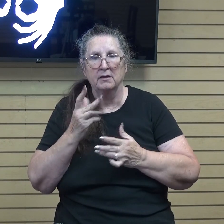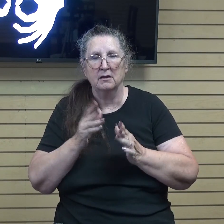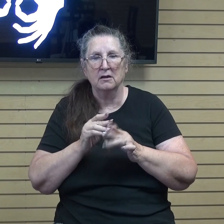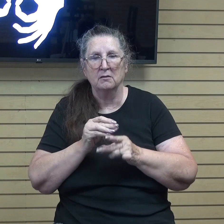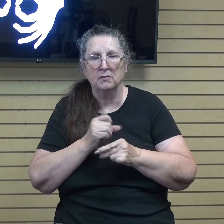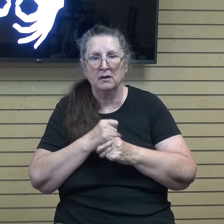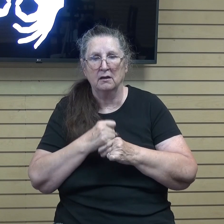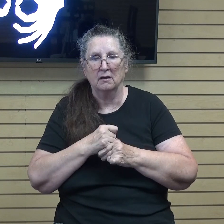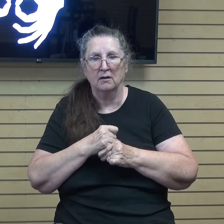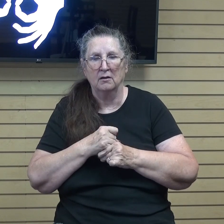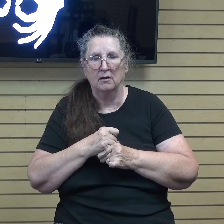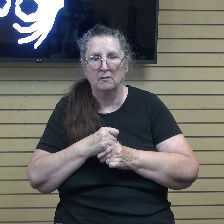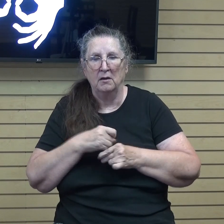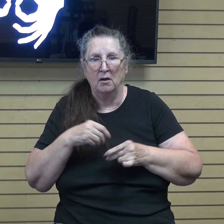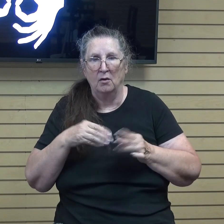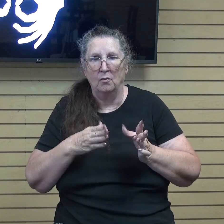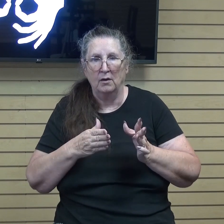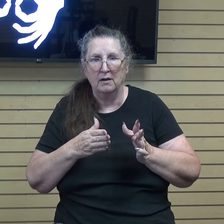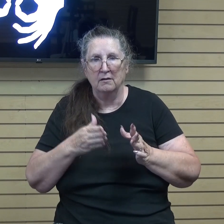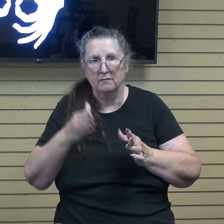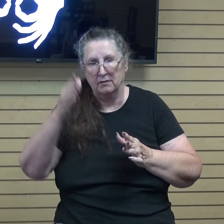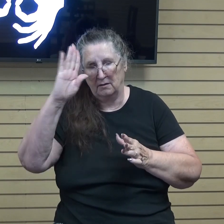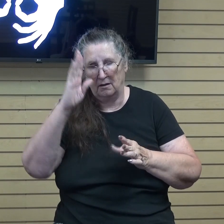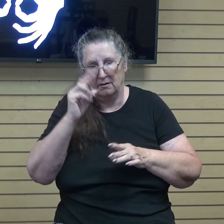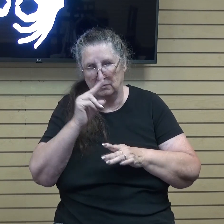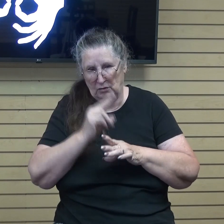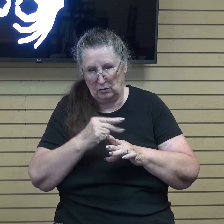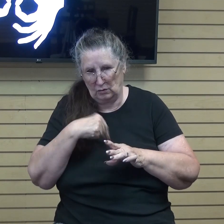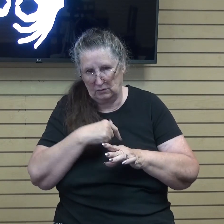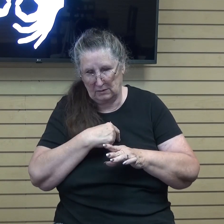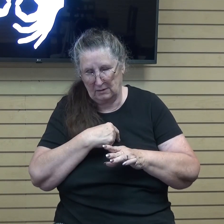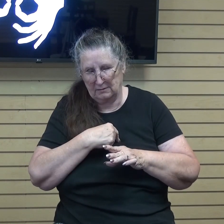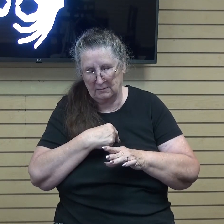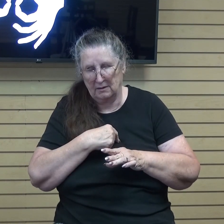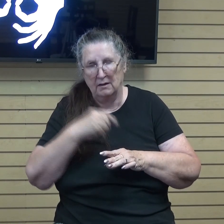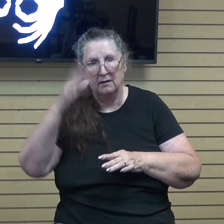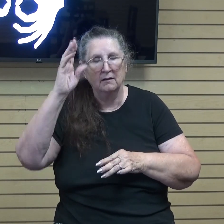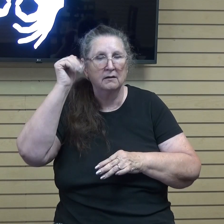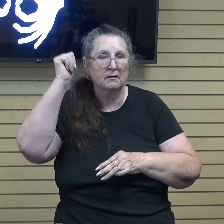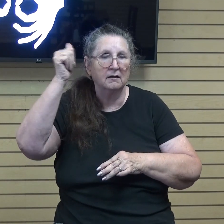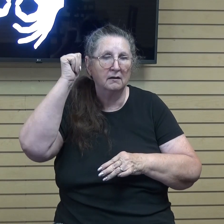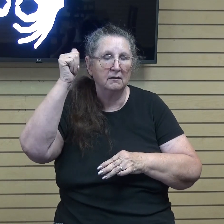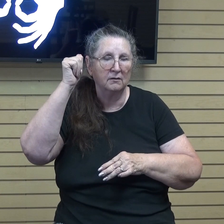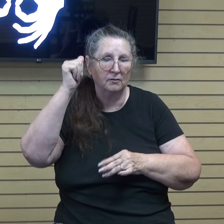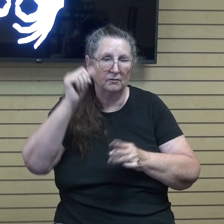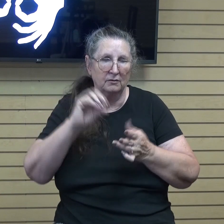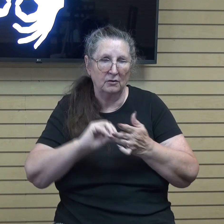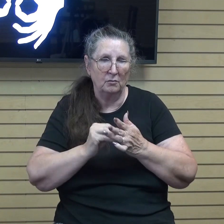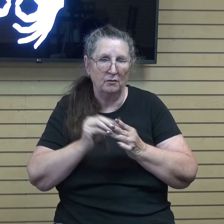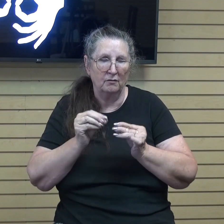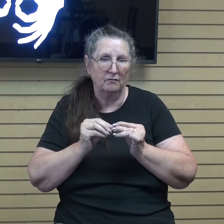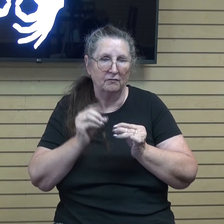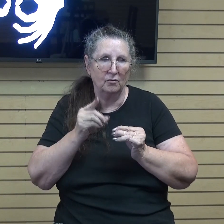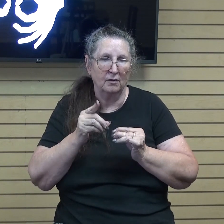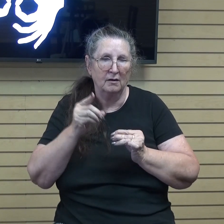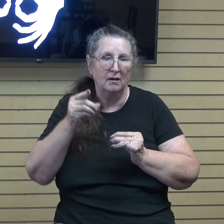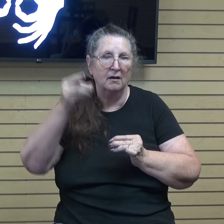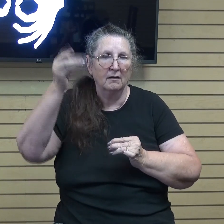mighty resources so that, four, God alone is glorified. I'm leaving you with another final